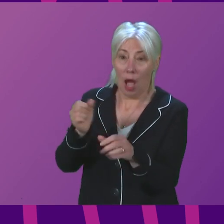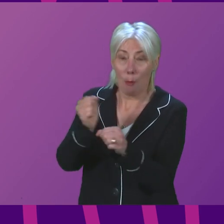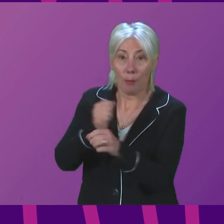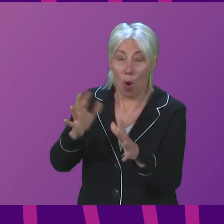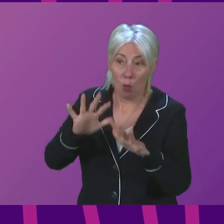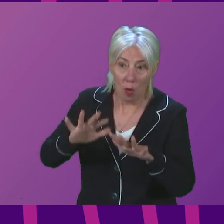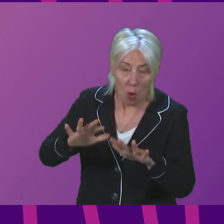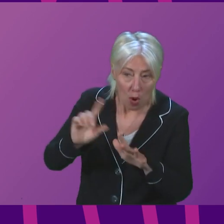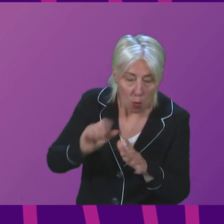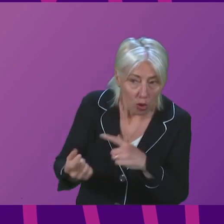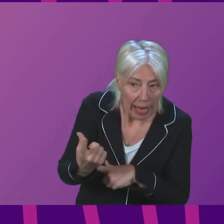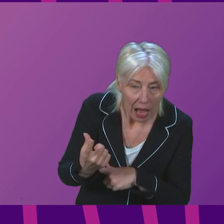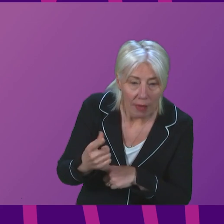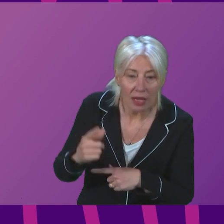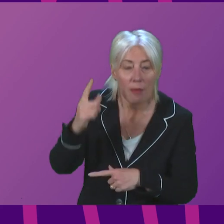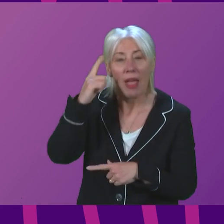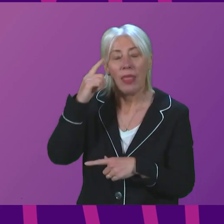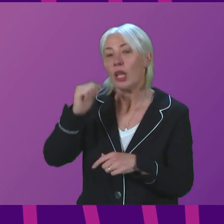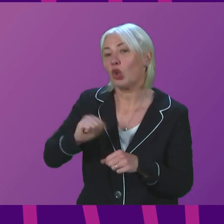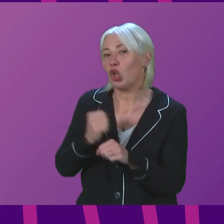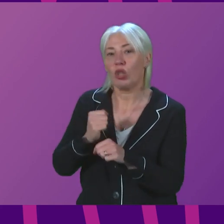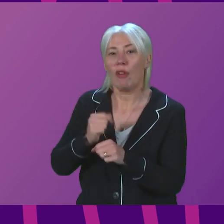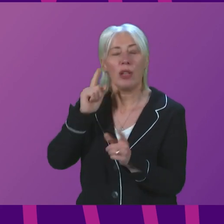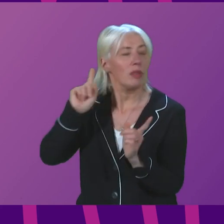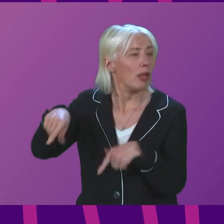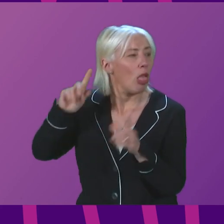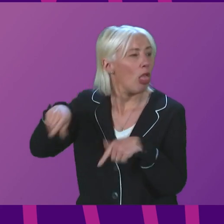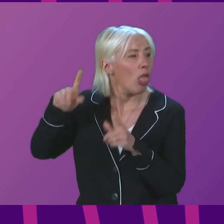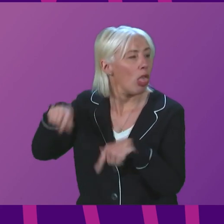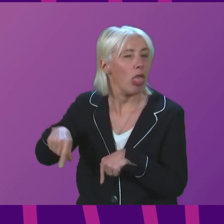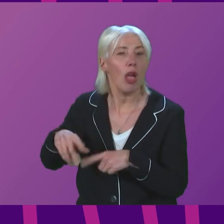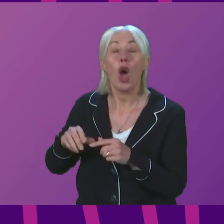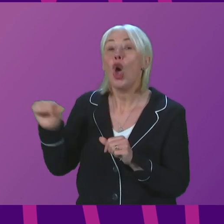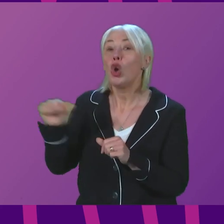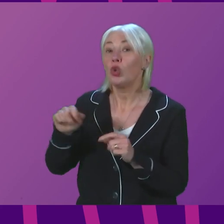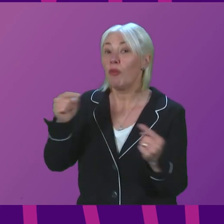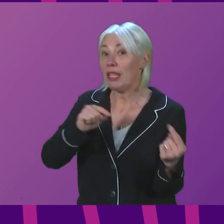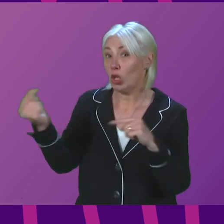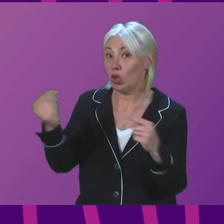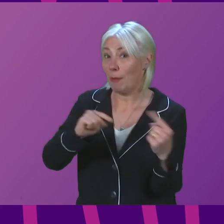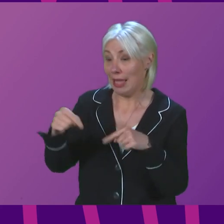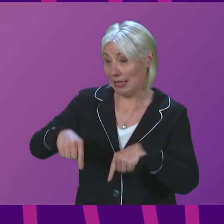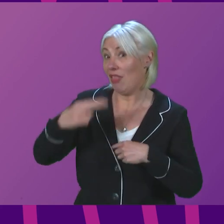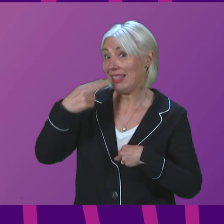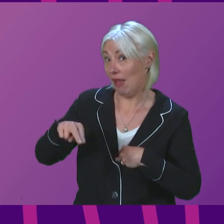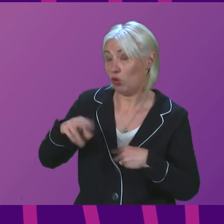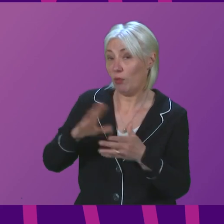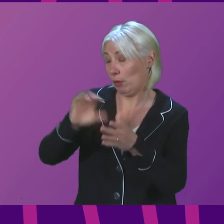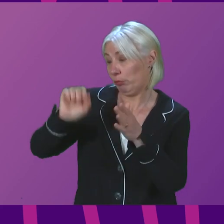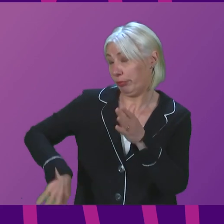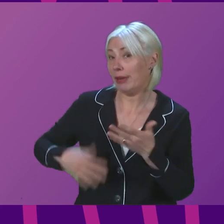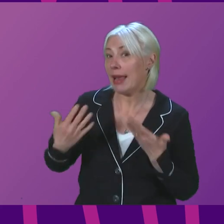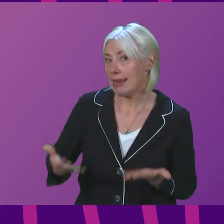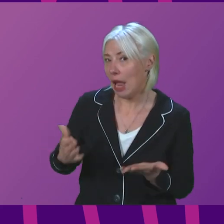I think the SNP Government is merely sticking its head in the stand, having dropped their debate on long COVID from the schedule this afternoon, preventing this